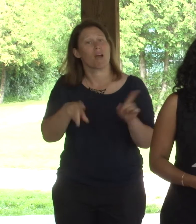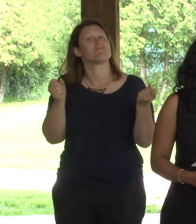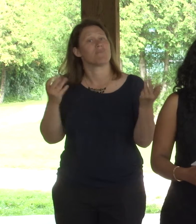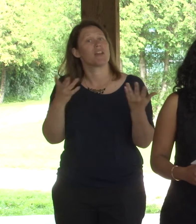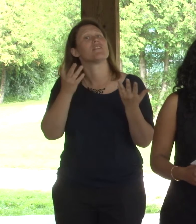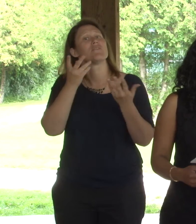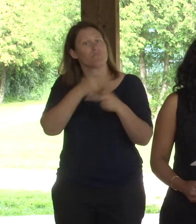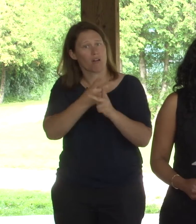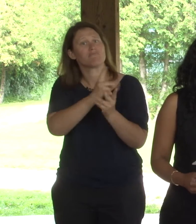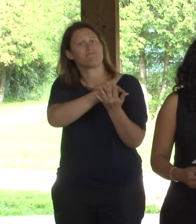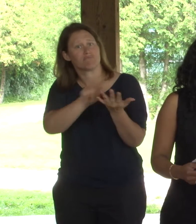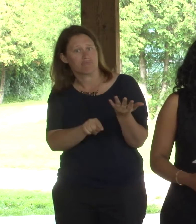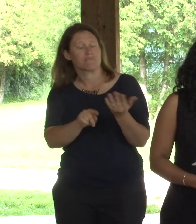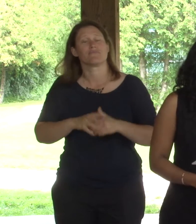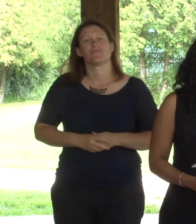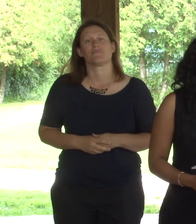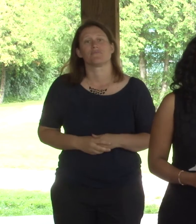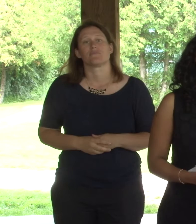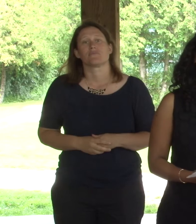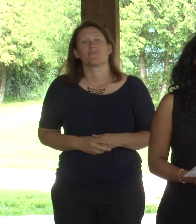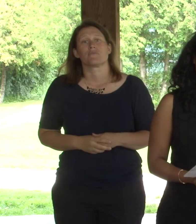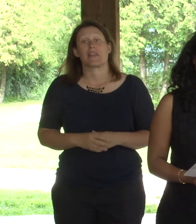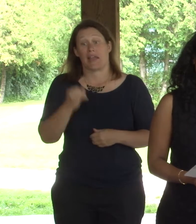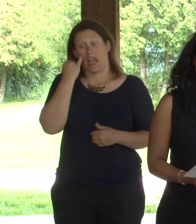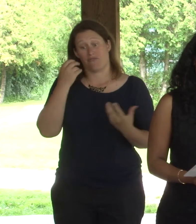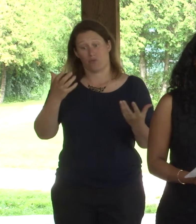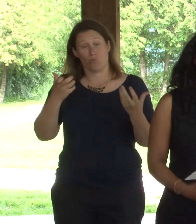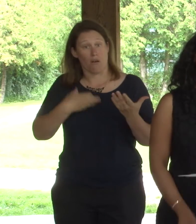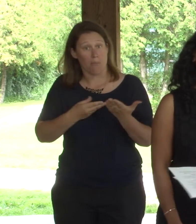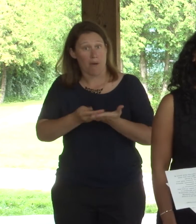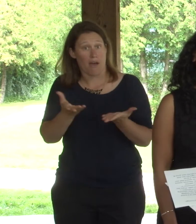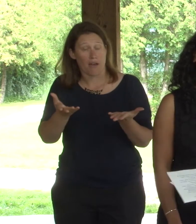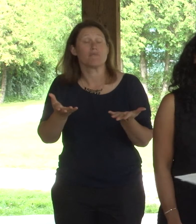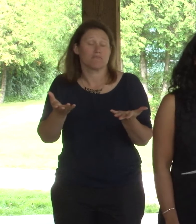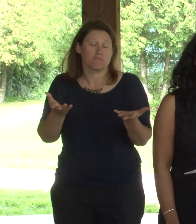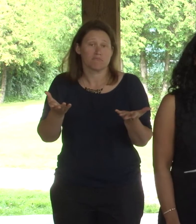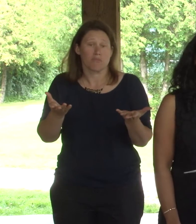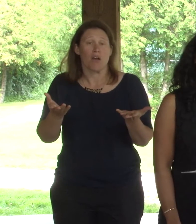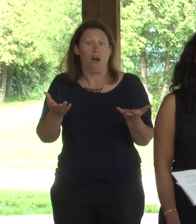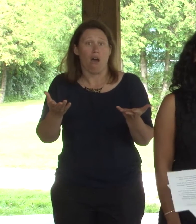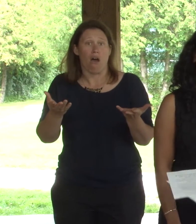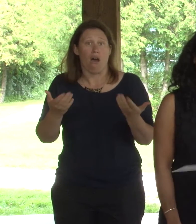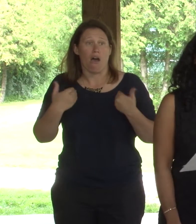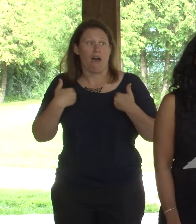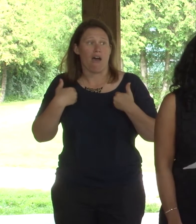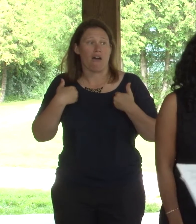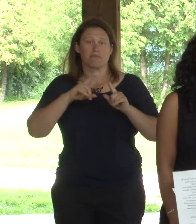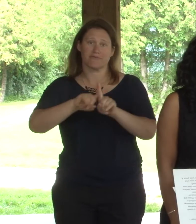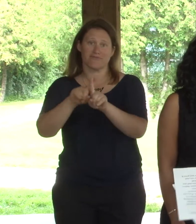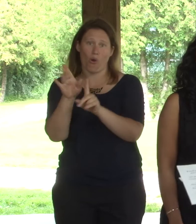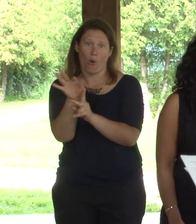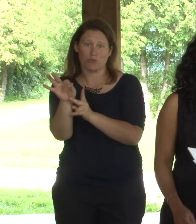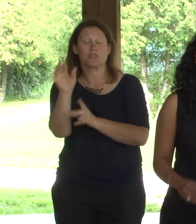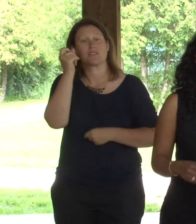incontinence in Canada. There are many options available in the market. However, before buying,